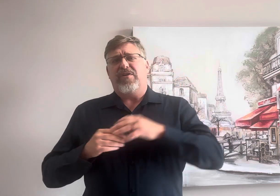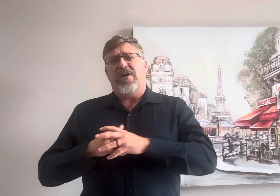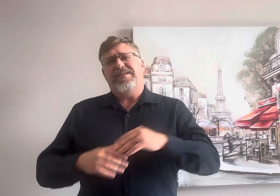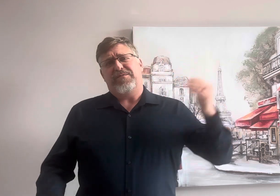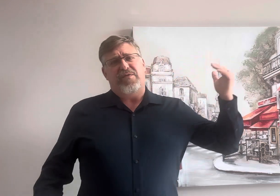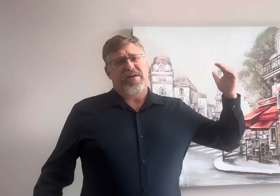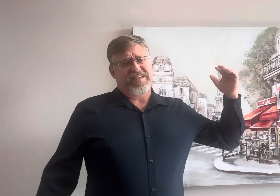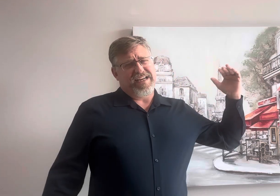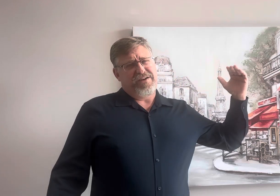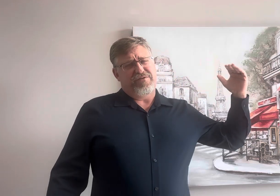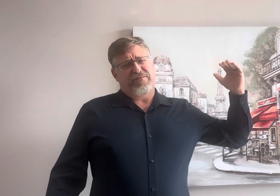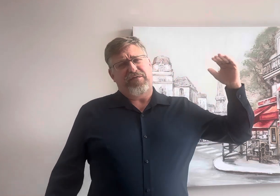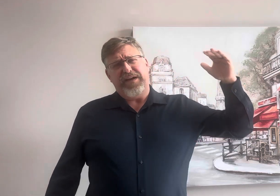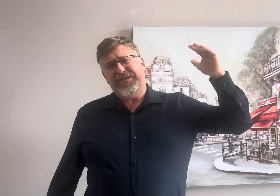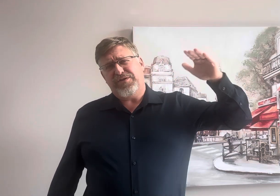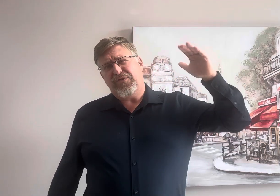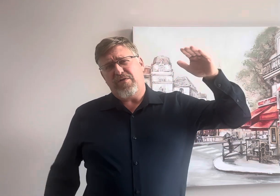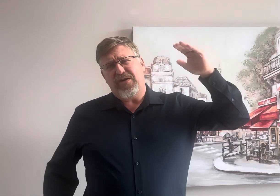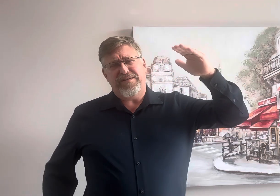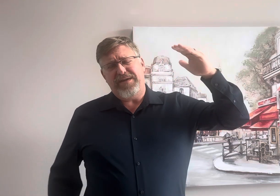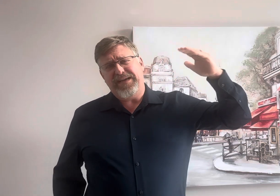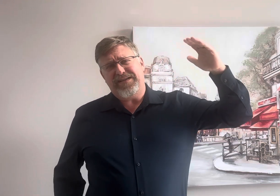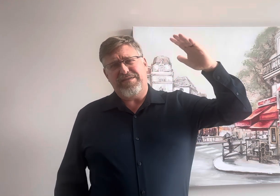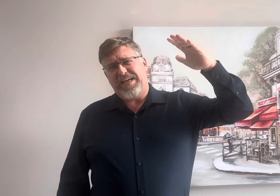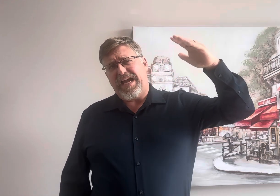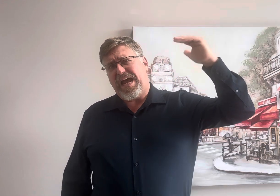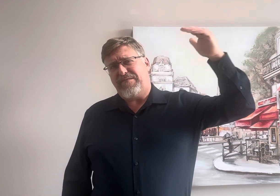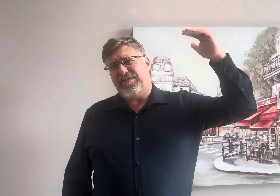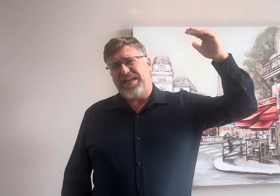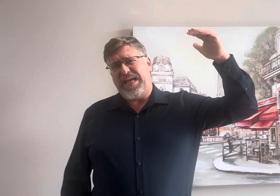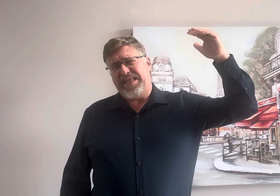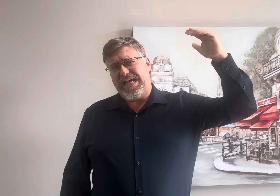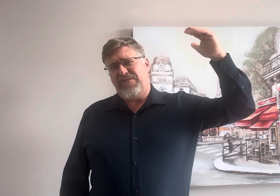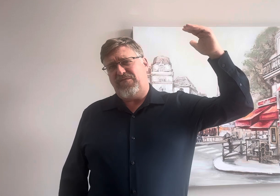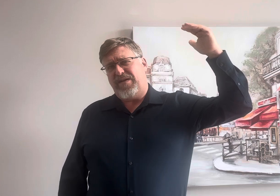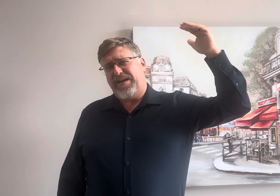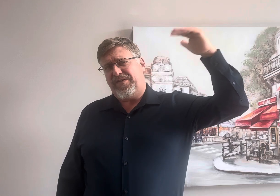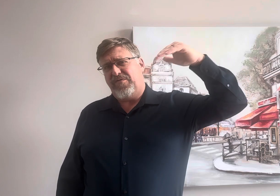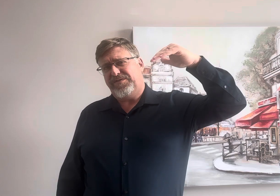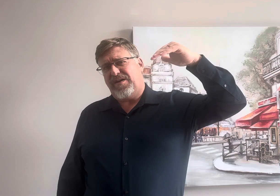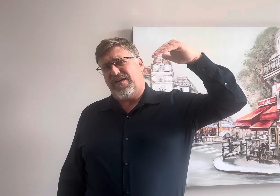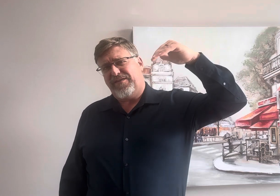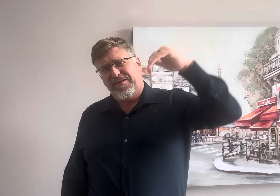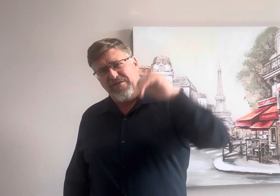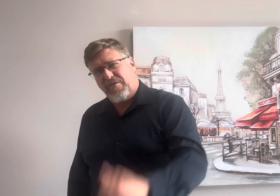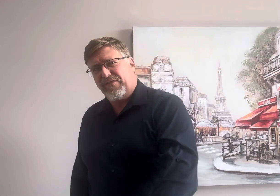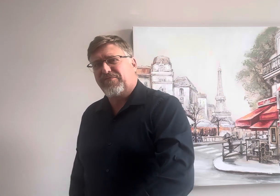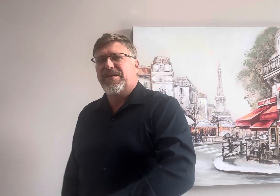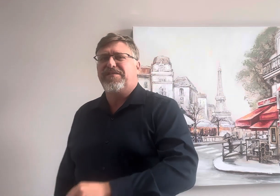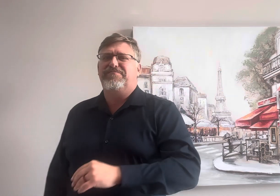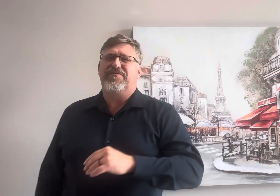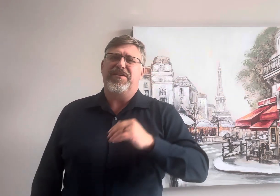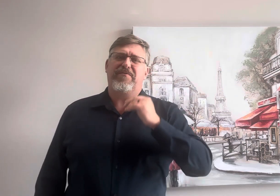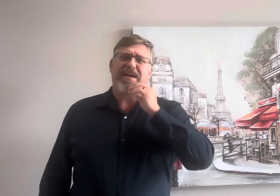concept where it's like you're fighting so hard to make something happen and then when it goes off it can go off the rails pretty quick